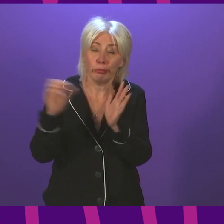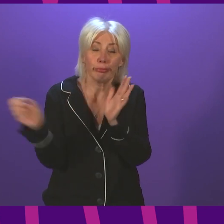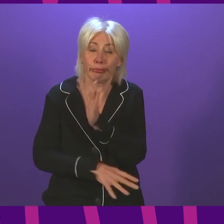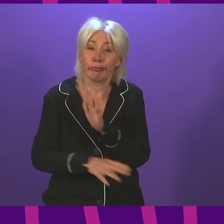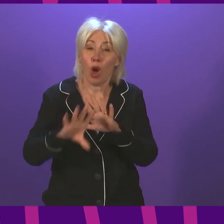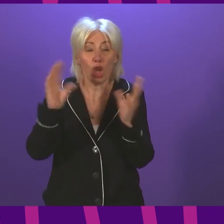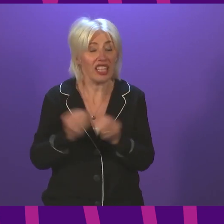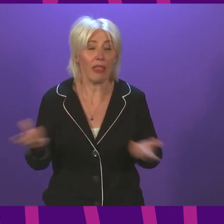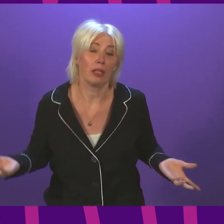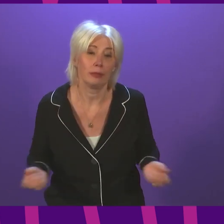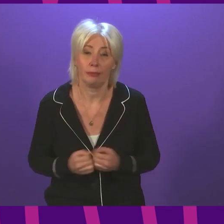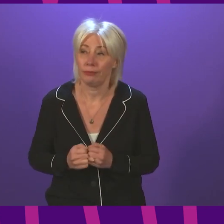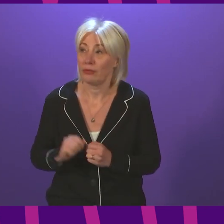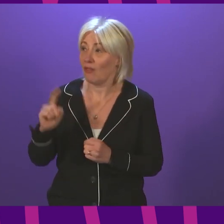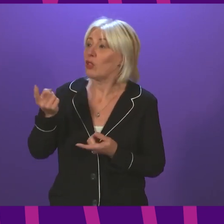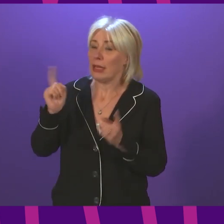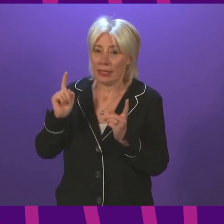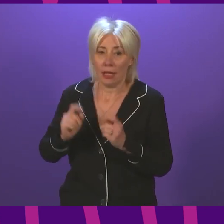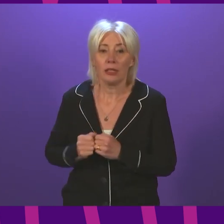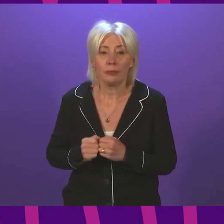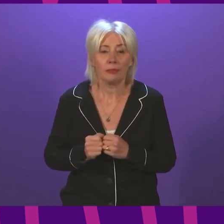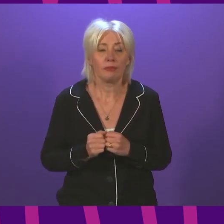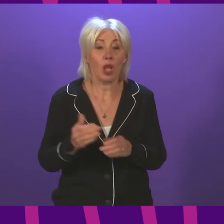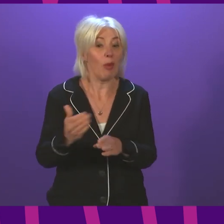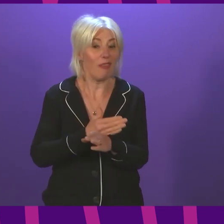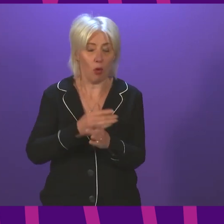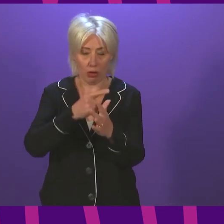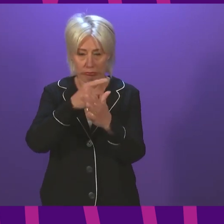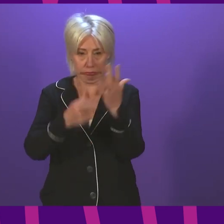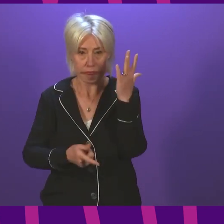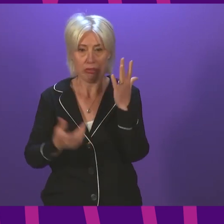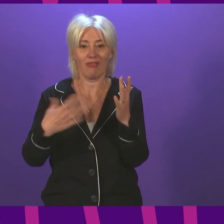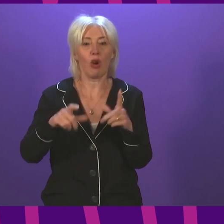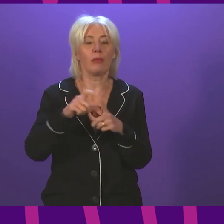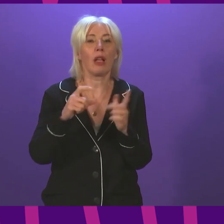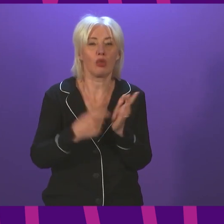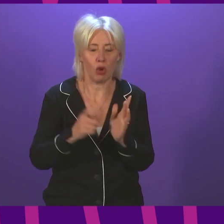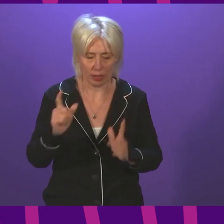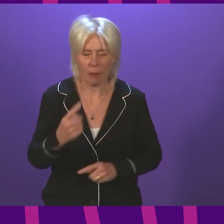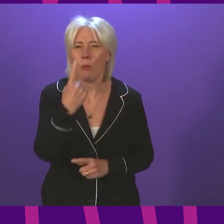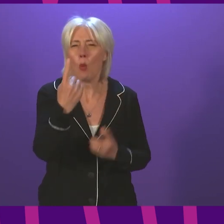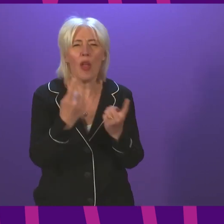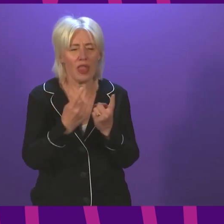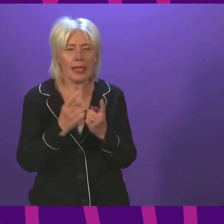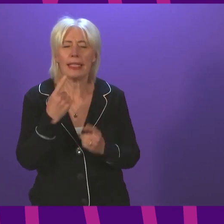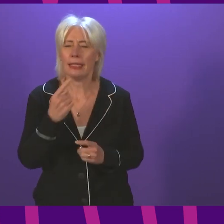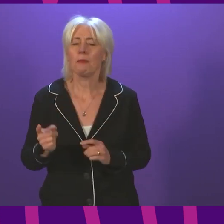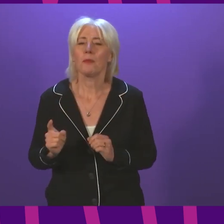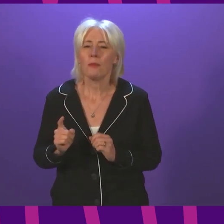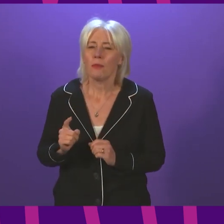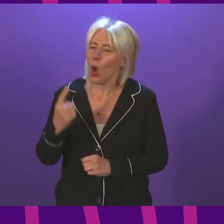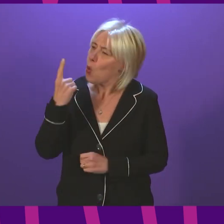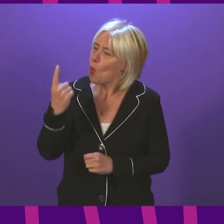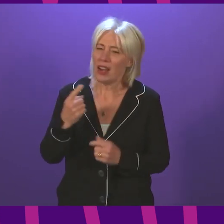First minister. Before I address all of the points that Douglas Ross has made, can I just pick up on one? If Douglas Ross thinks